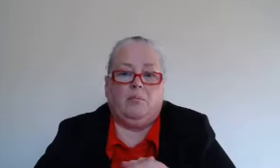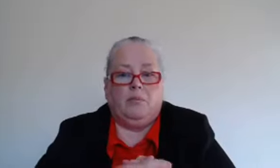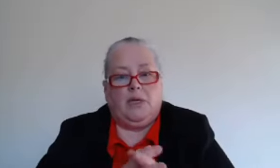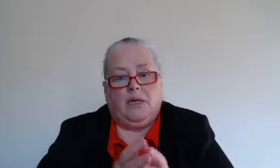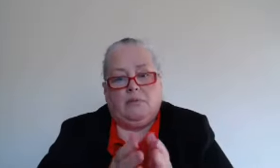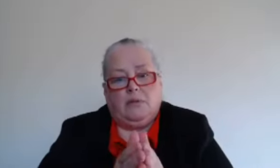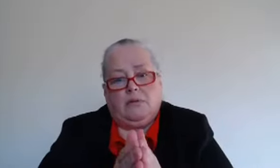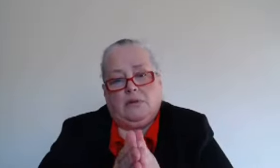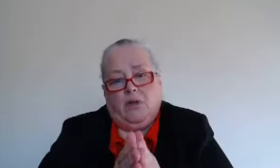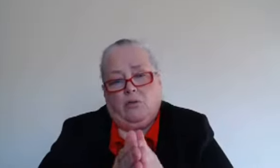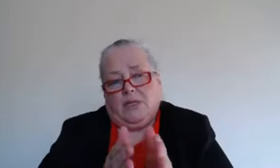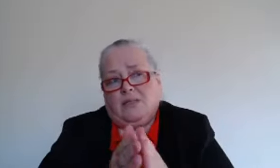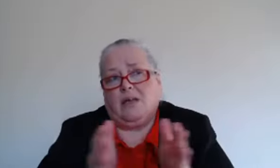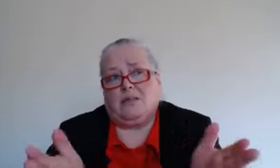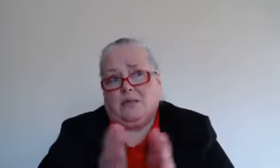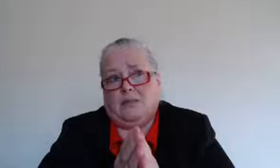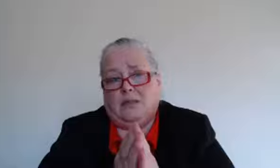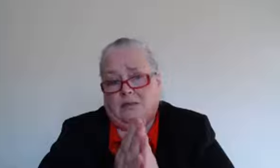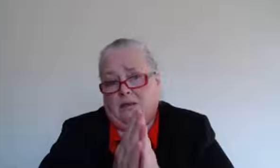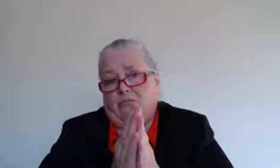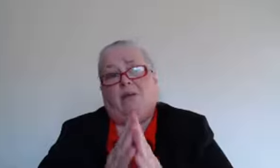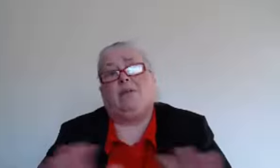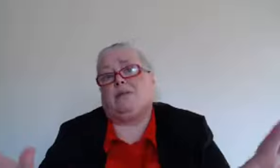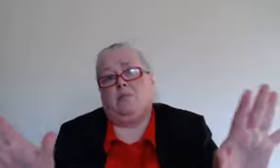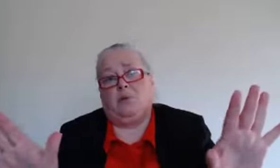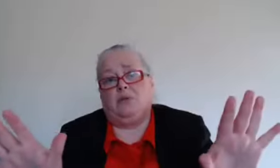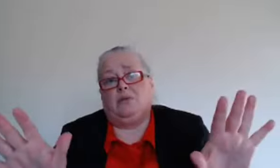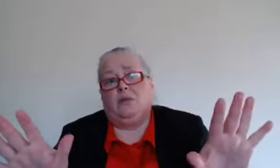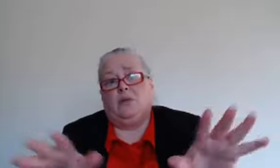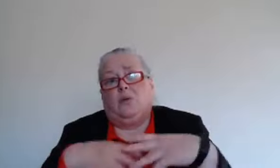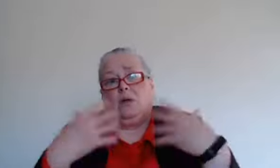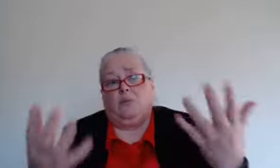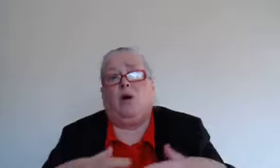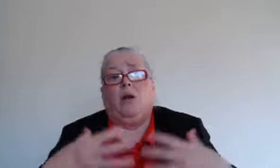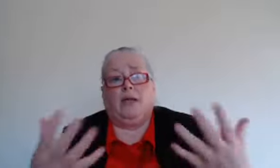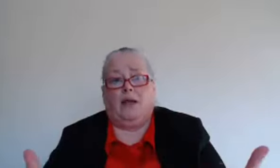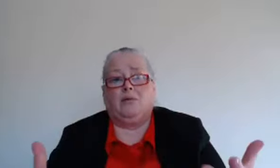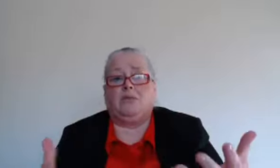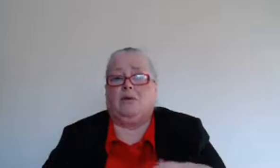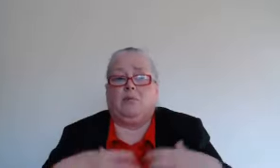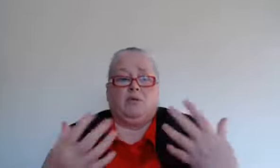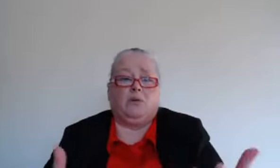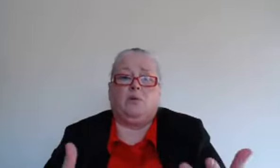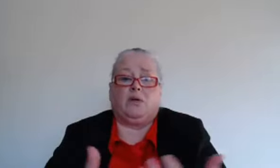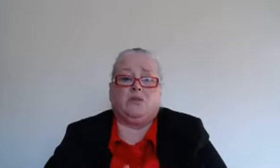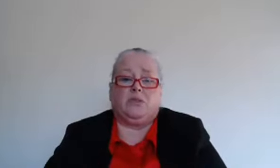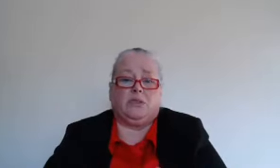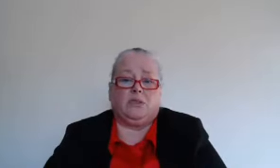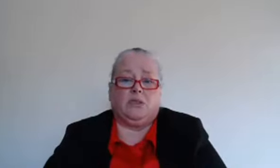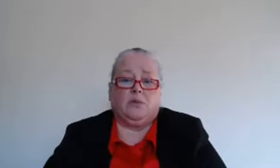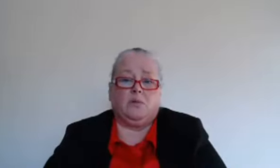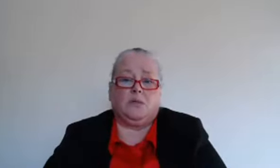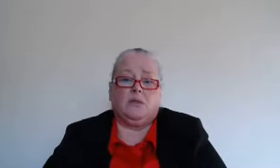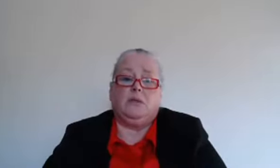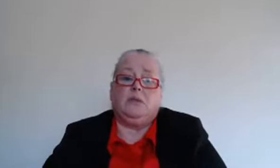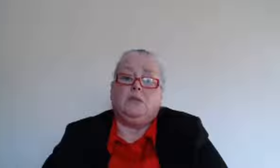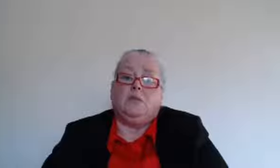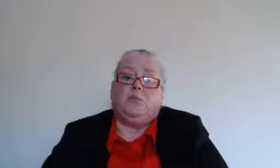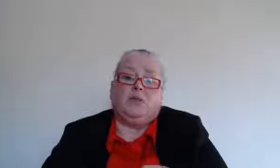you know this exercise can seem very simple when I'm calling it out to you and I'm giving you questions here to use but